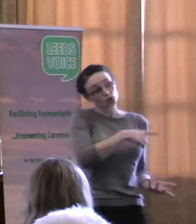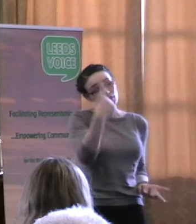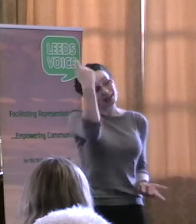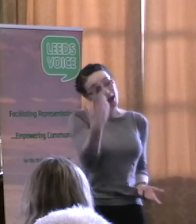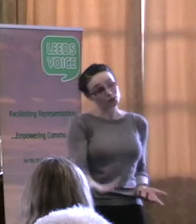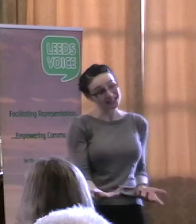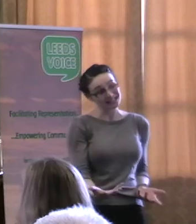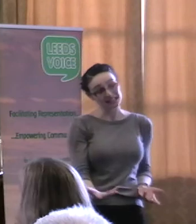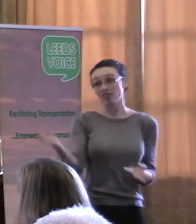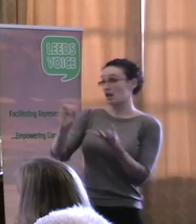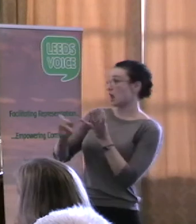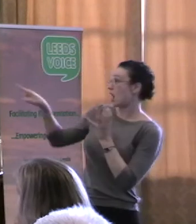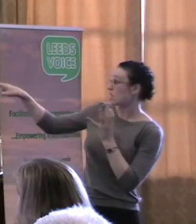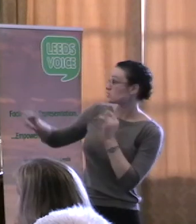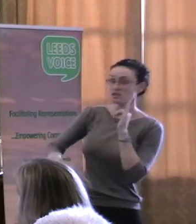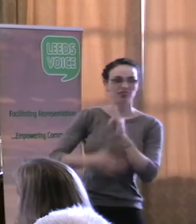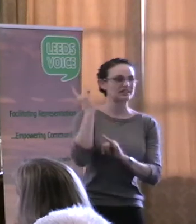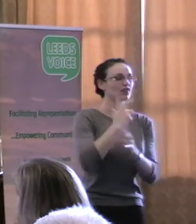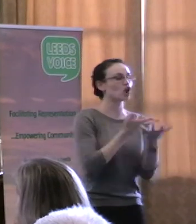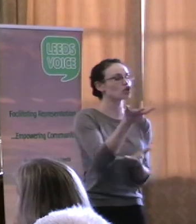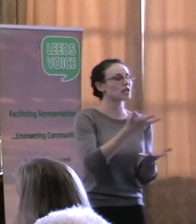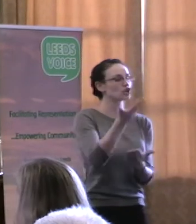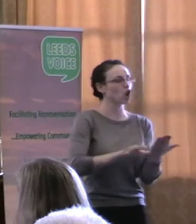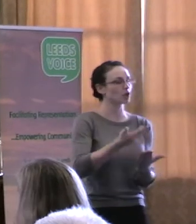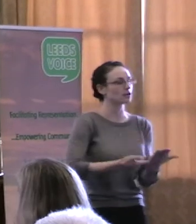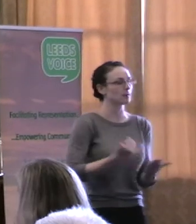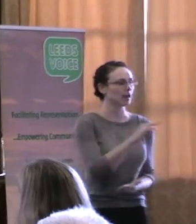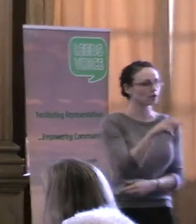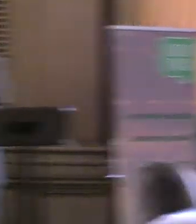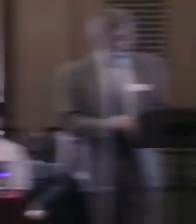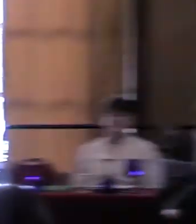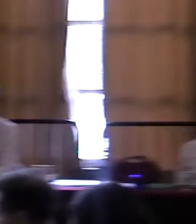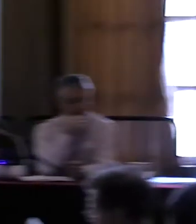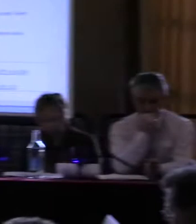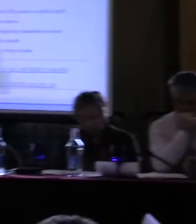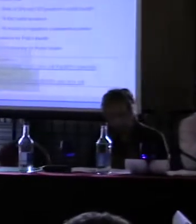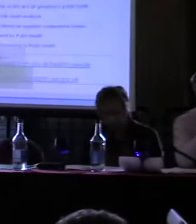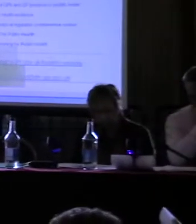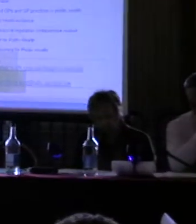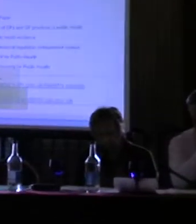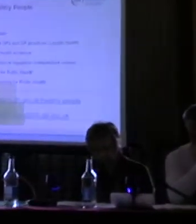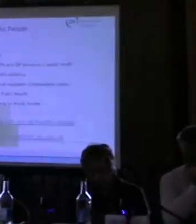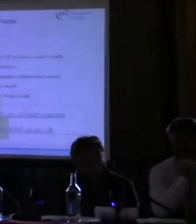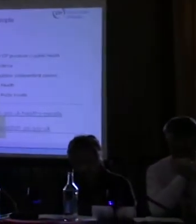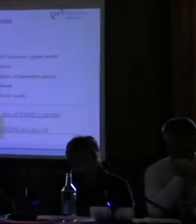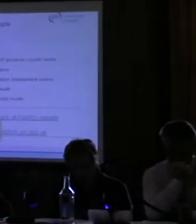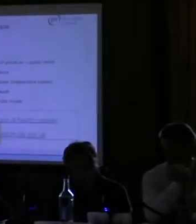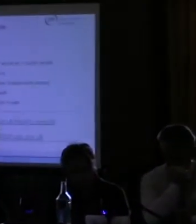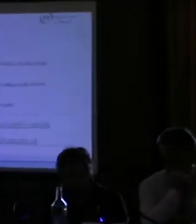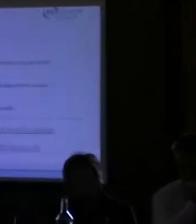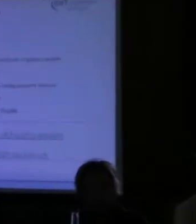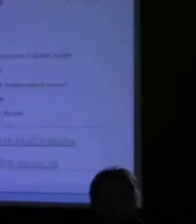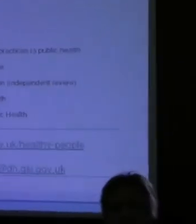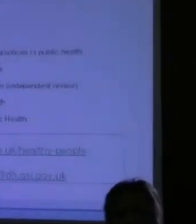that haven't seen them. For all of the public health documents, one of them has a timetable of